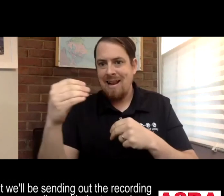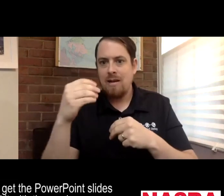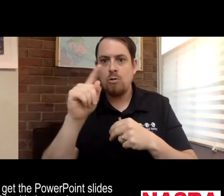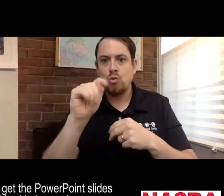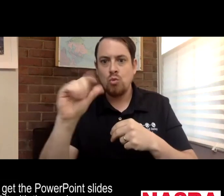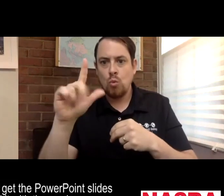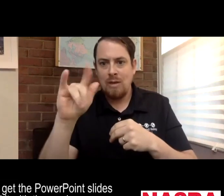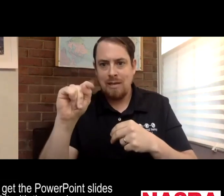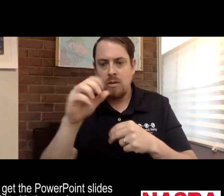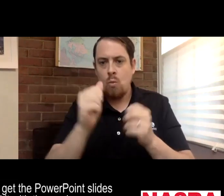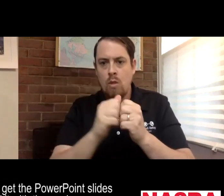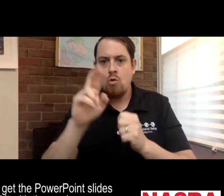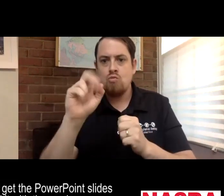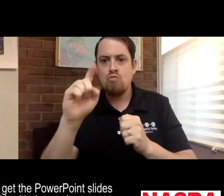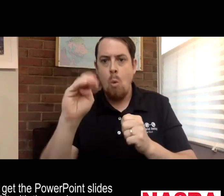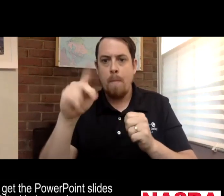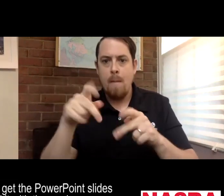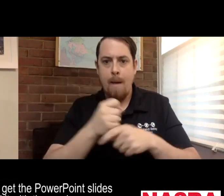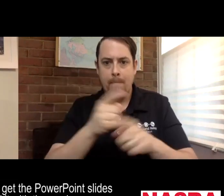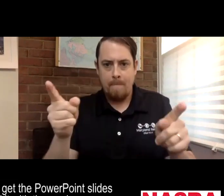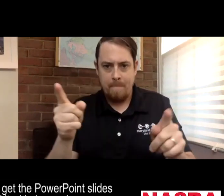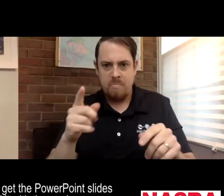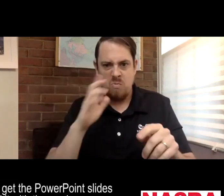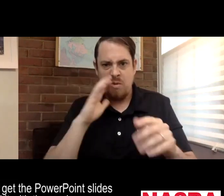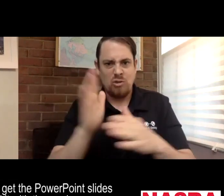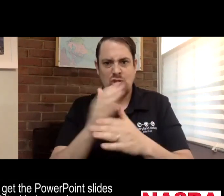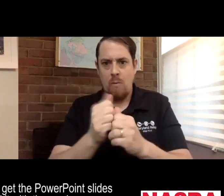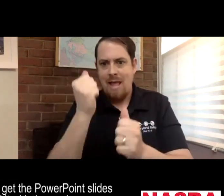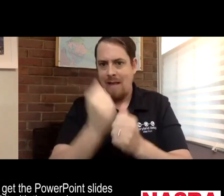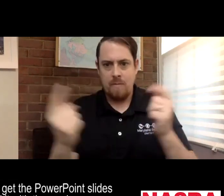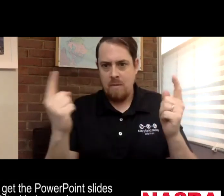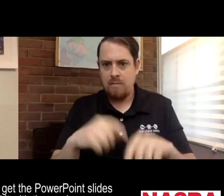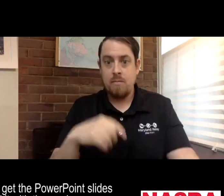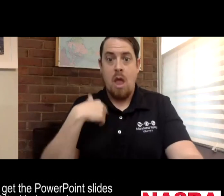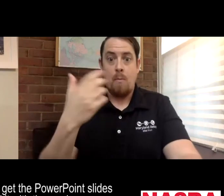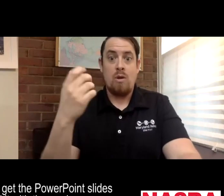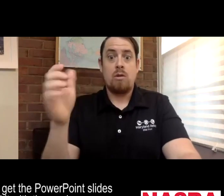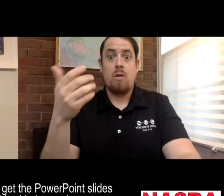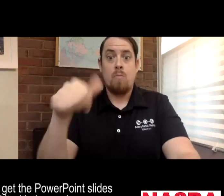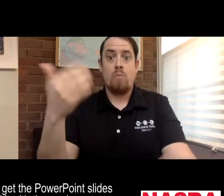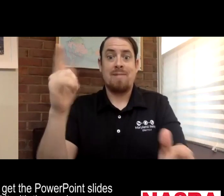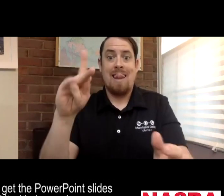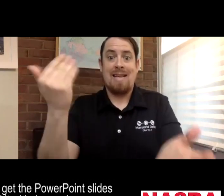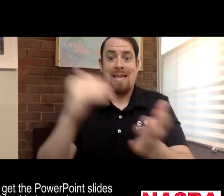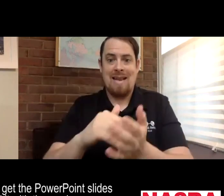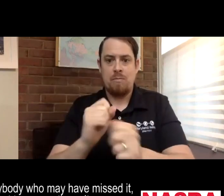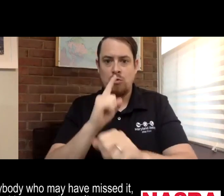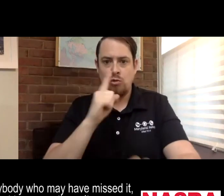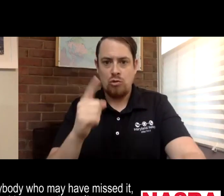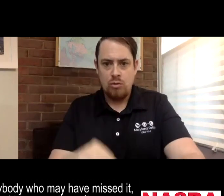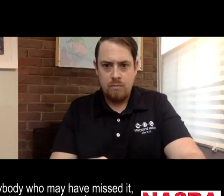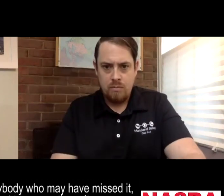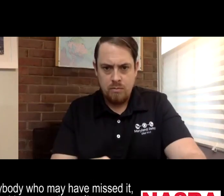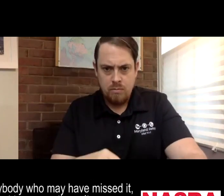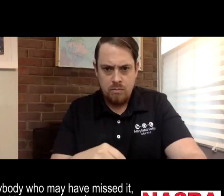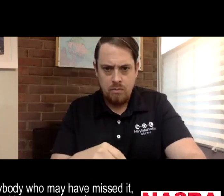In addition, you will get the PowerPoint slides and the toolkit with the roadmap. So all of that will be shared with everybody. I'm going to